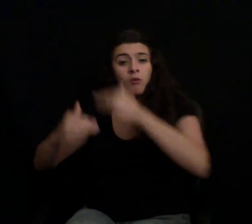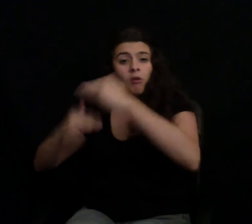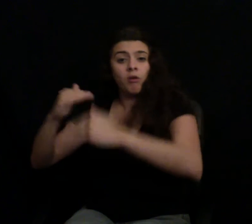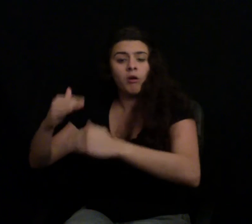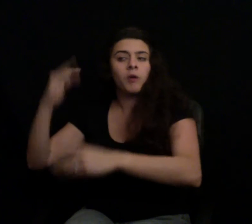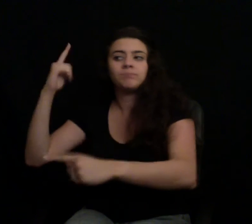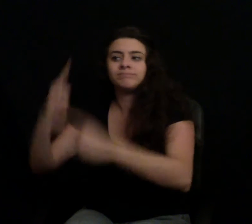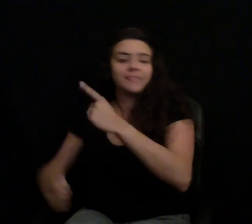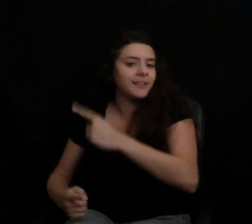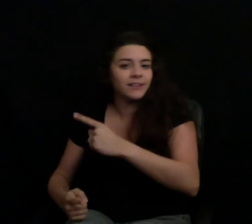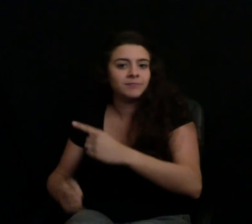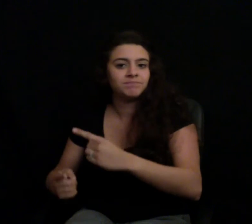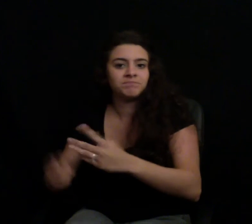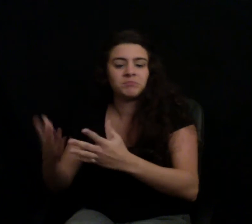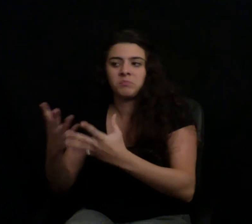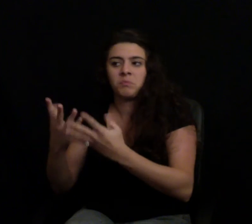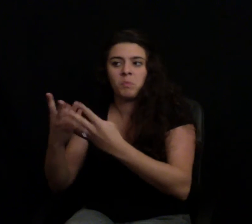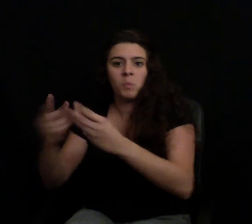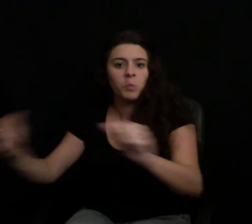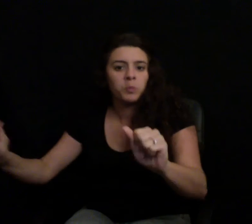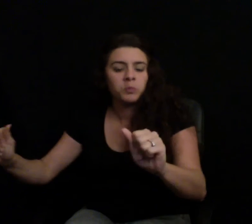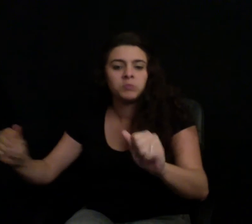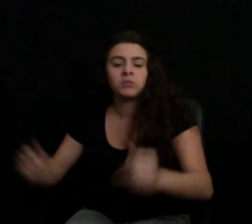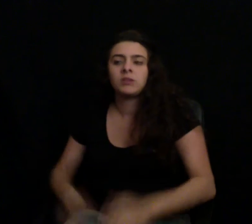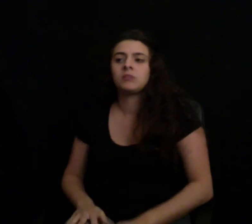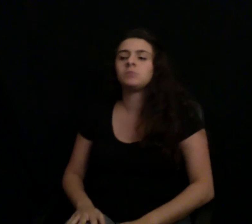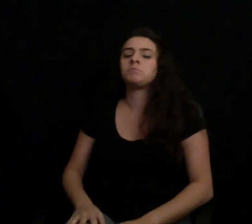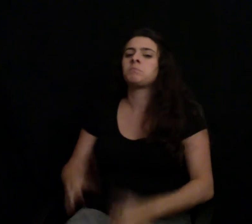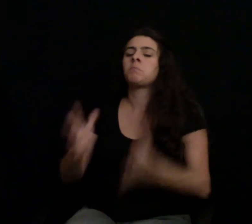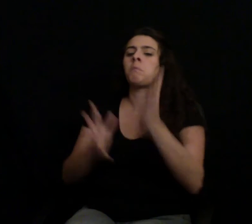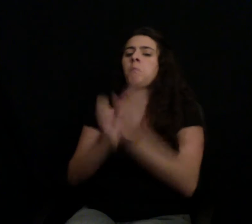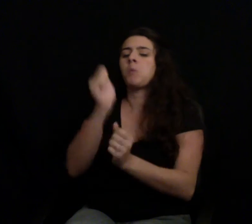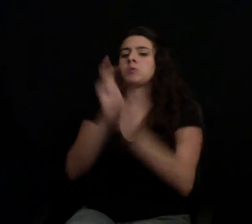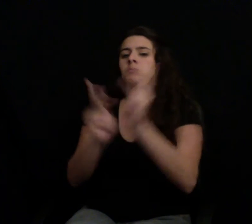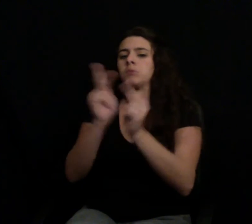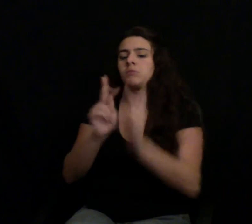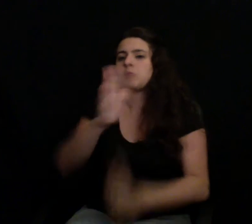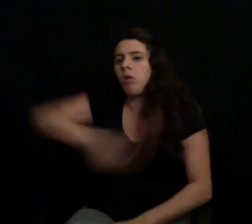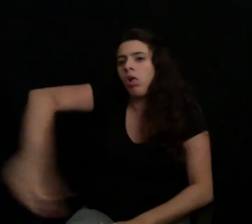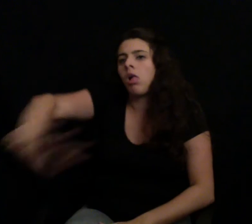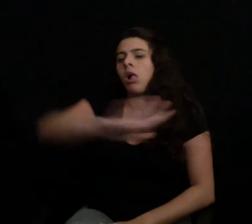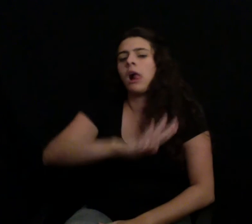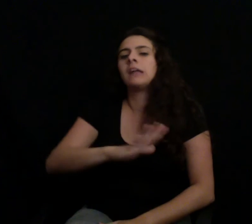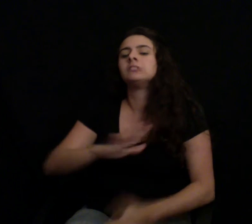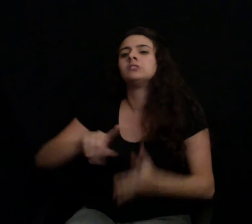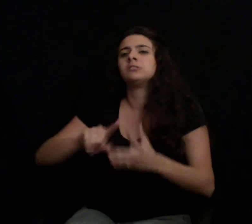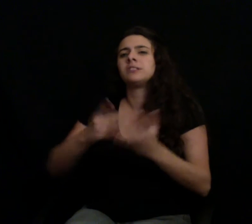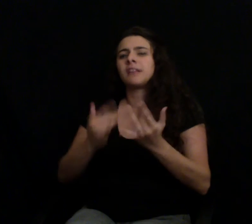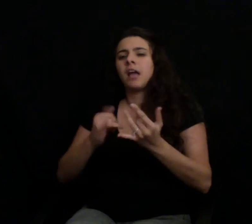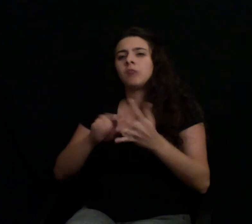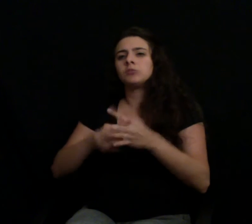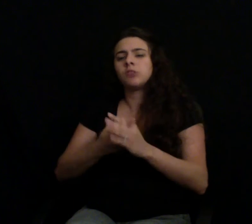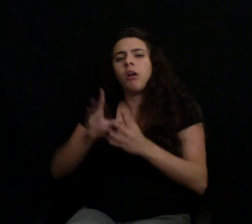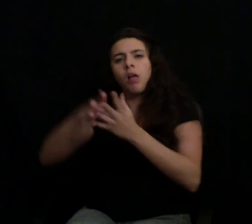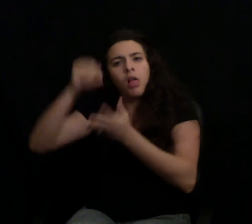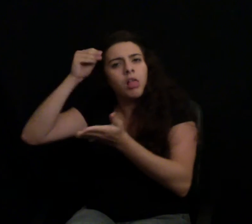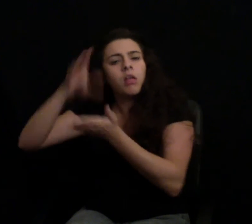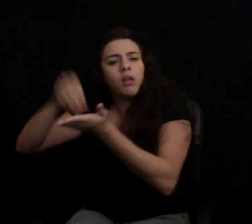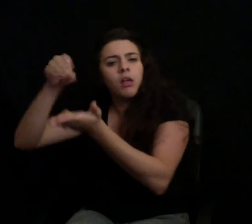to look for higher quality all around, you know, higher quality nutritionally, higher quality for the environment, higher quality for the animals,